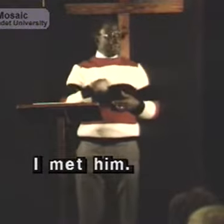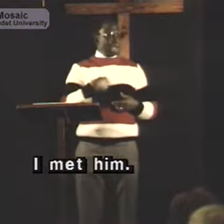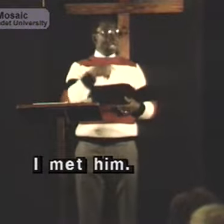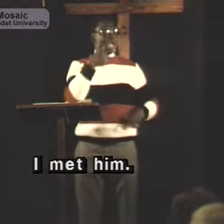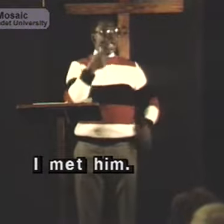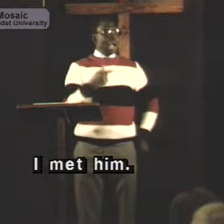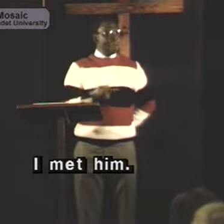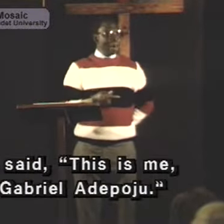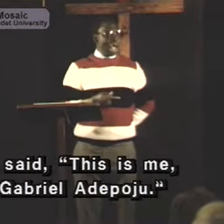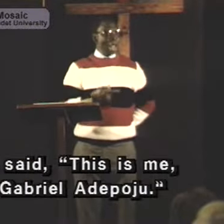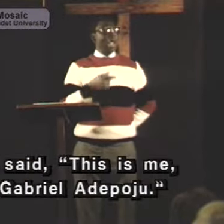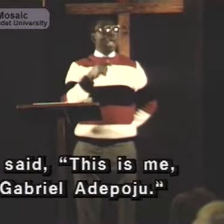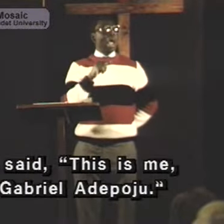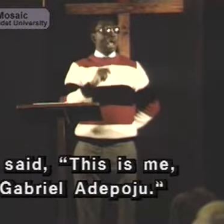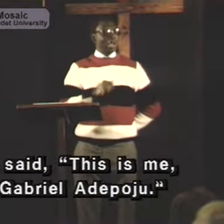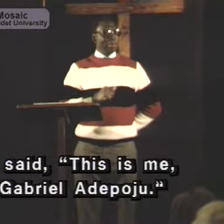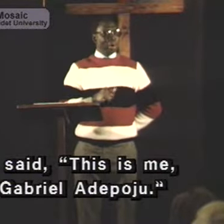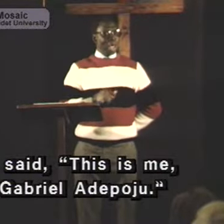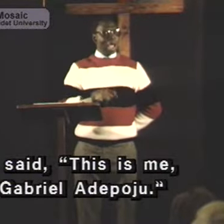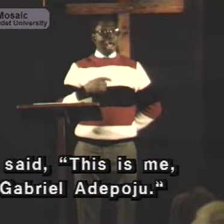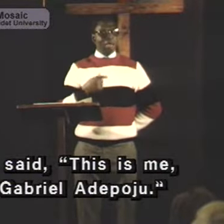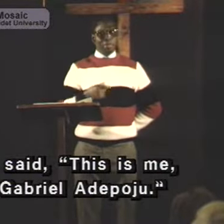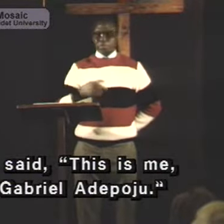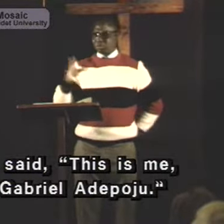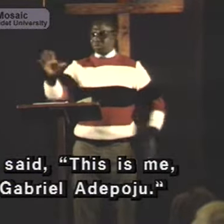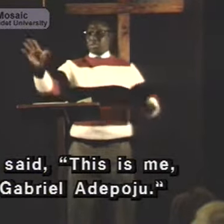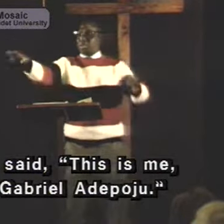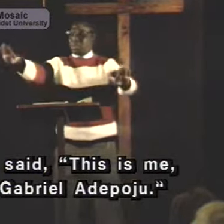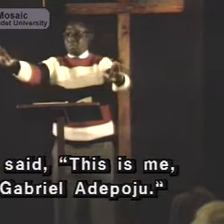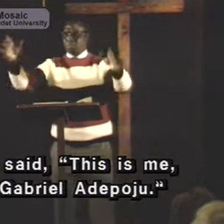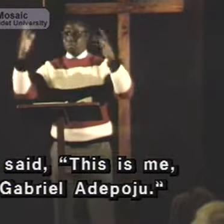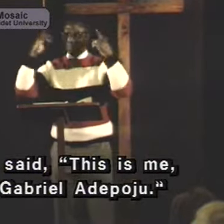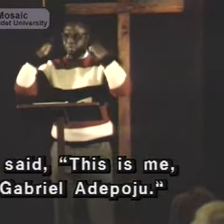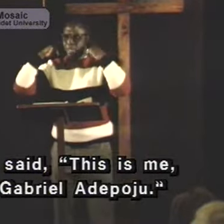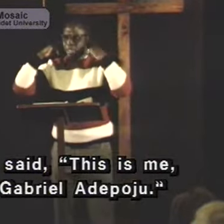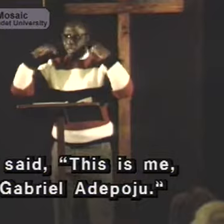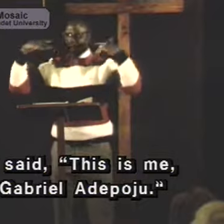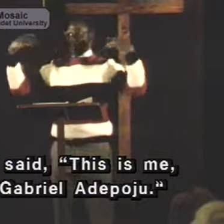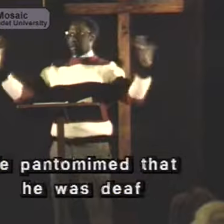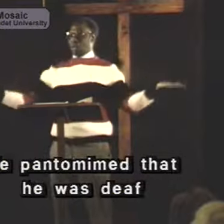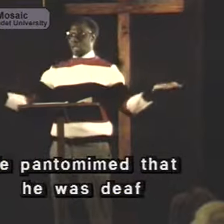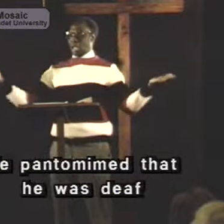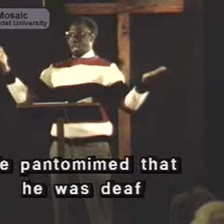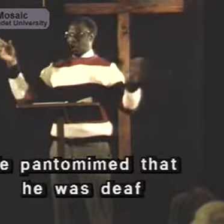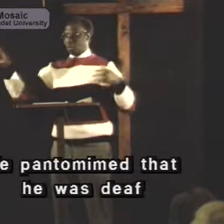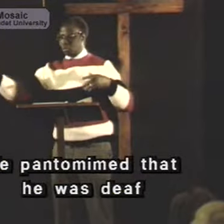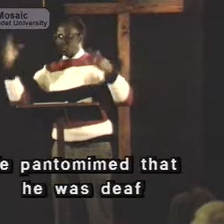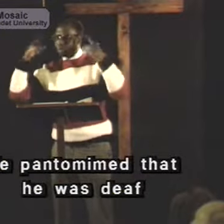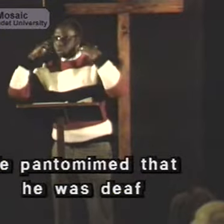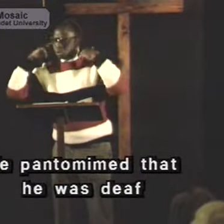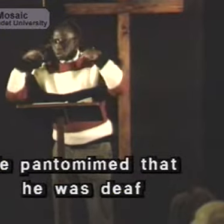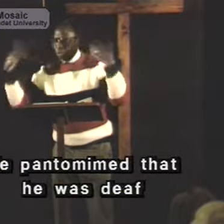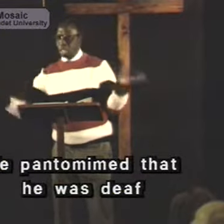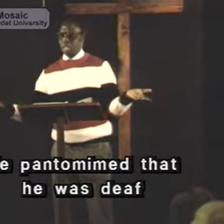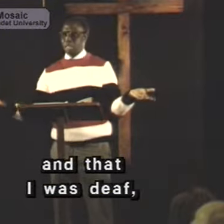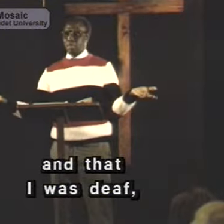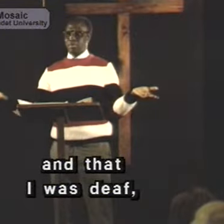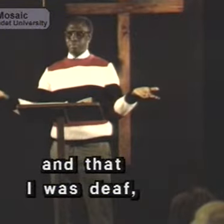I said, this is me, Gabriel Adepujo. He pantomimed that he was deaf, and that I was deaf,